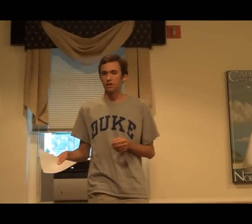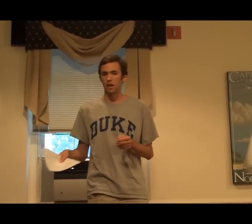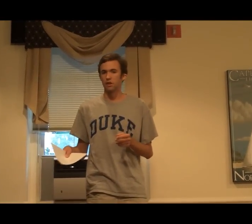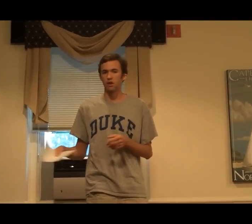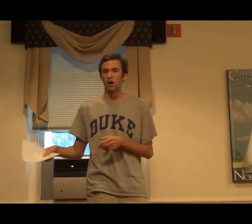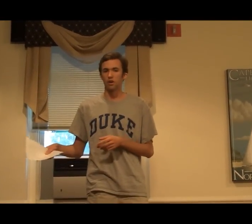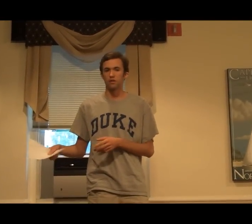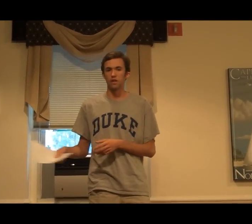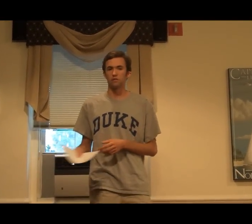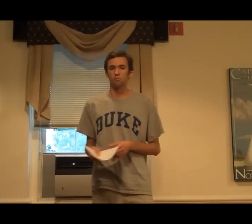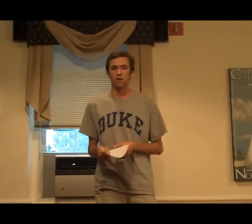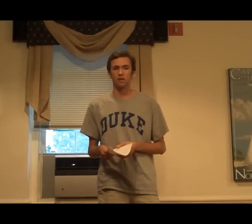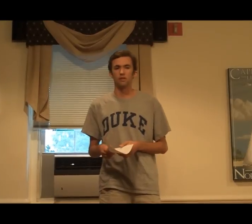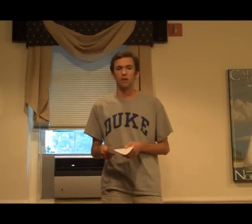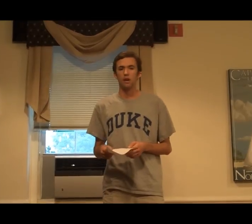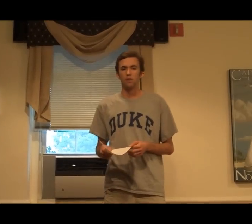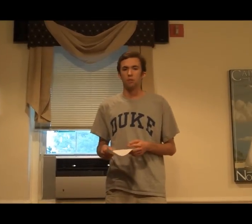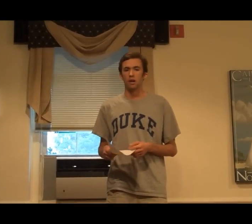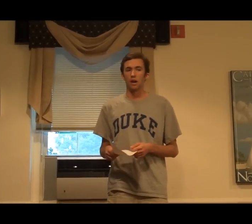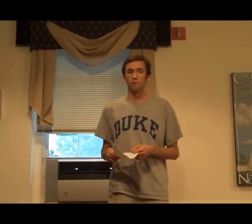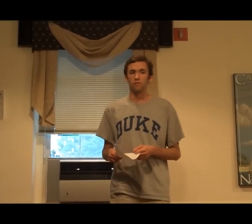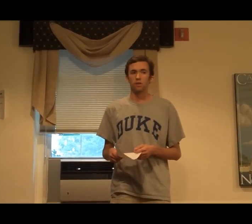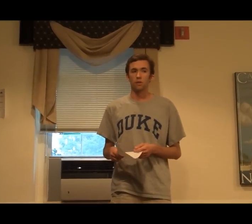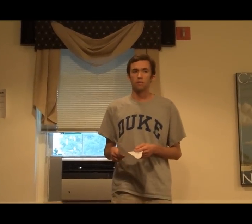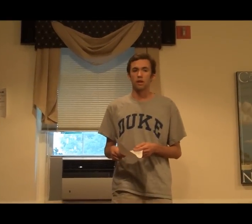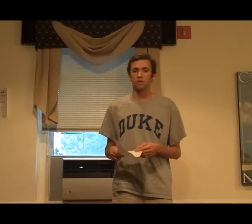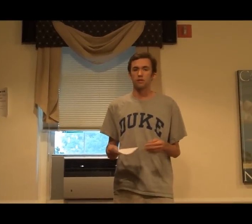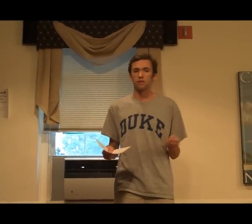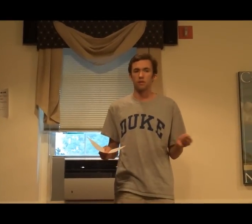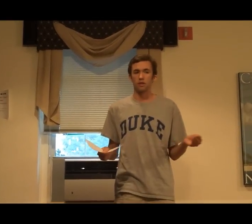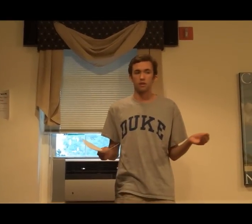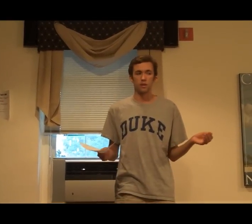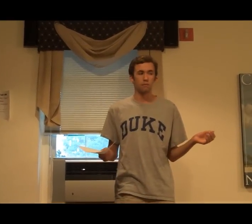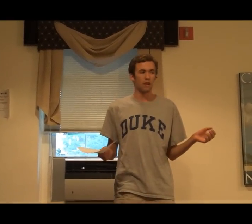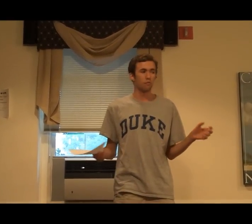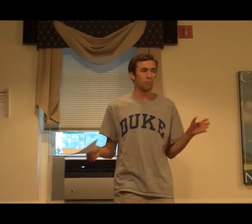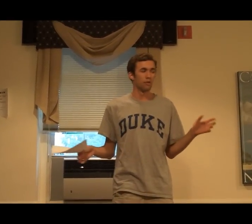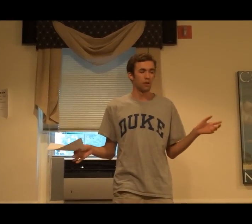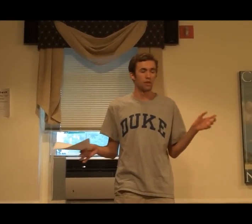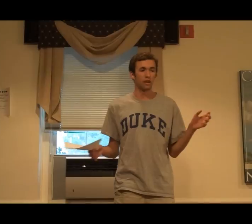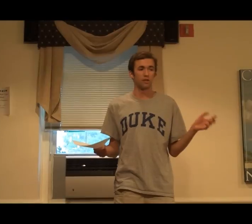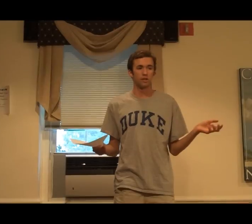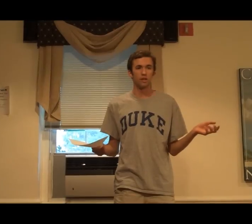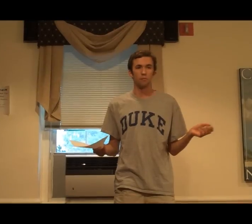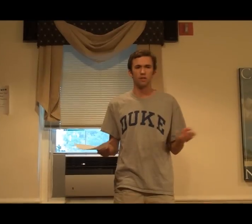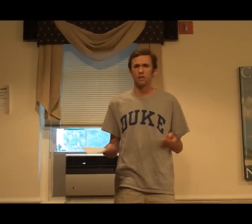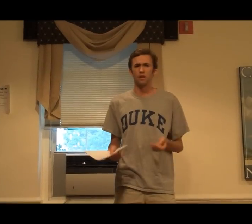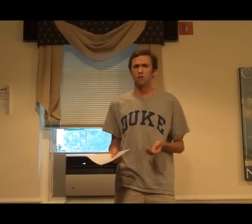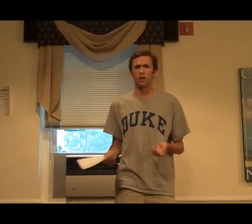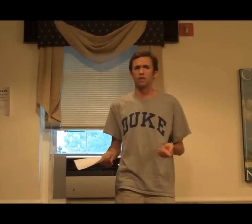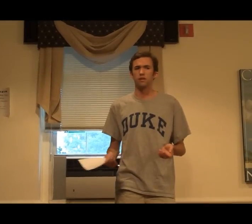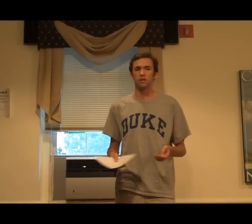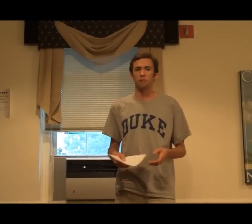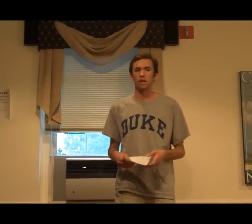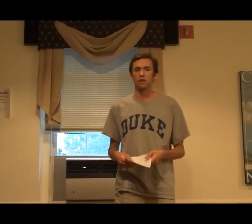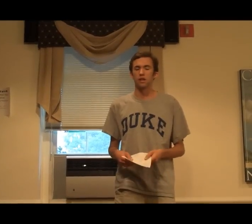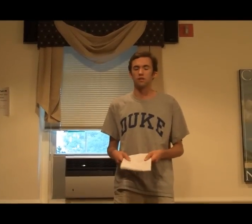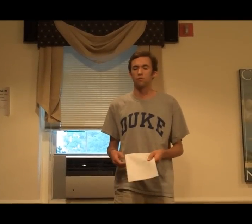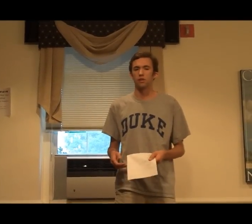sign dogs, so that's what it means. But because some deaf people have gone there and seen them and said, okay, this doesn't make any sense. What they're